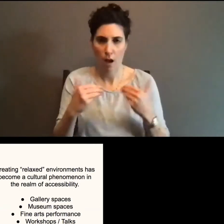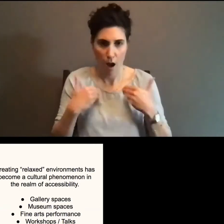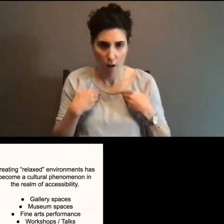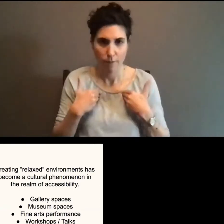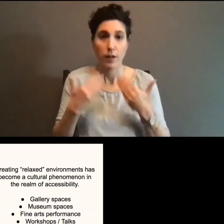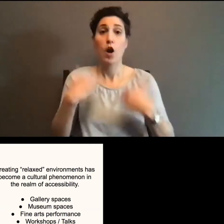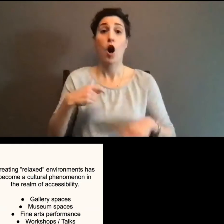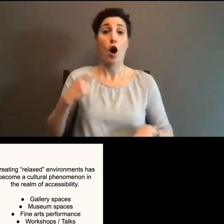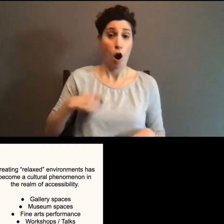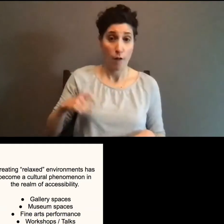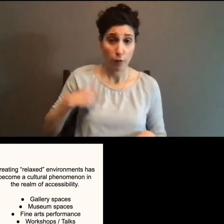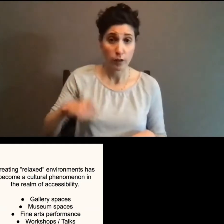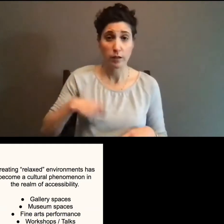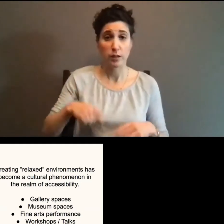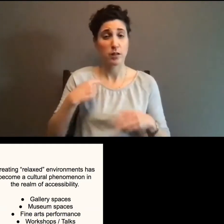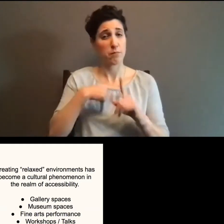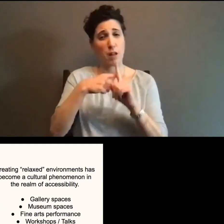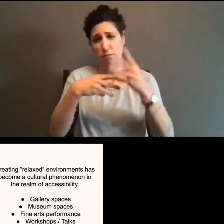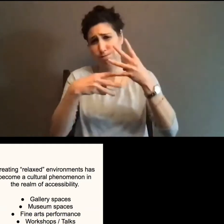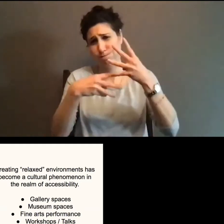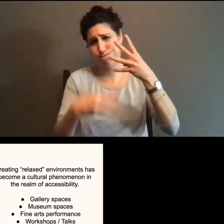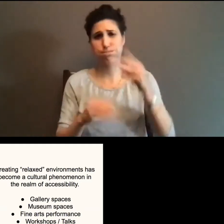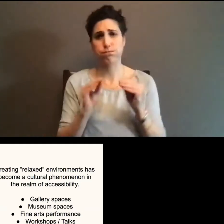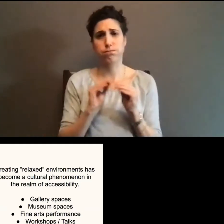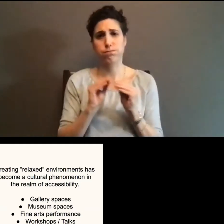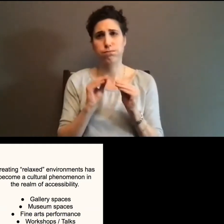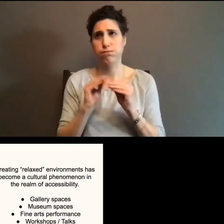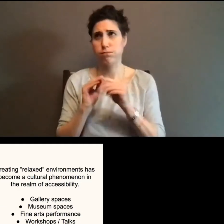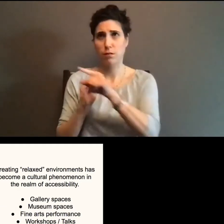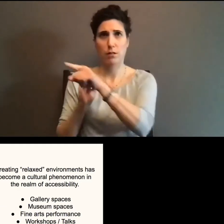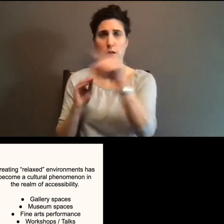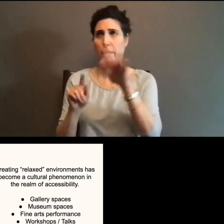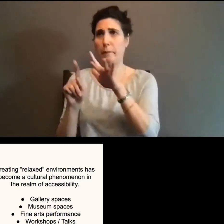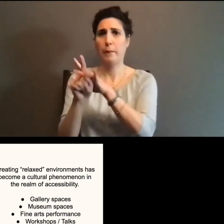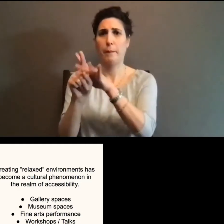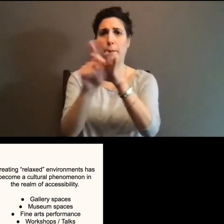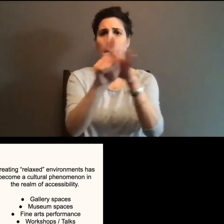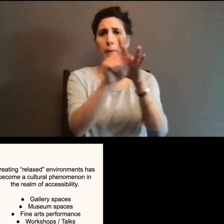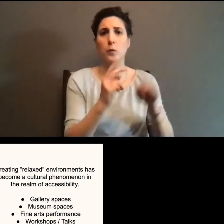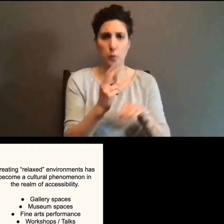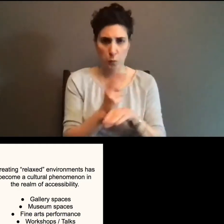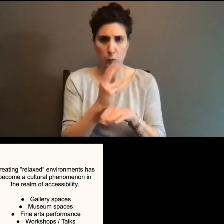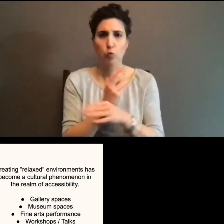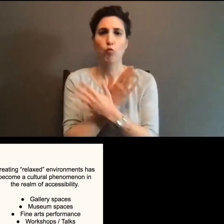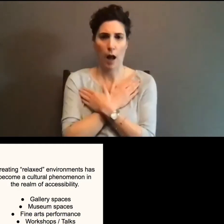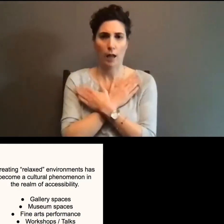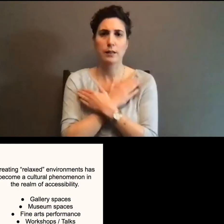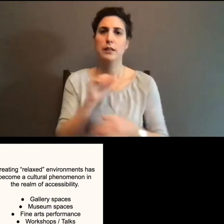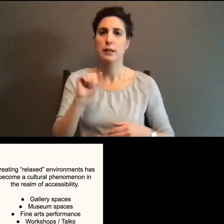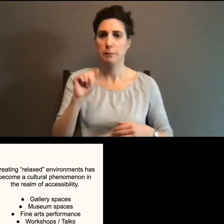um, conferences. And that list continues to grow as people find creative ways to relax their spaces. Um,